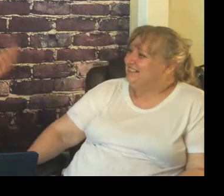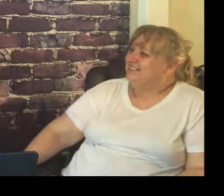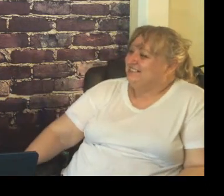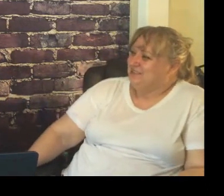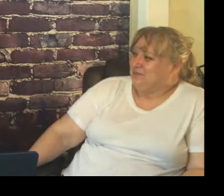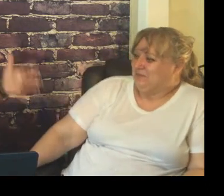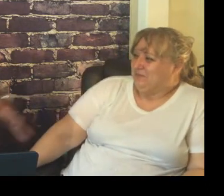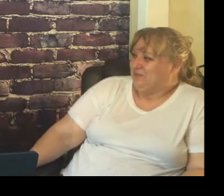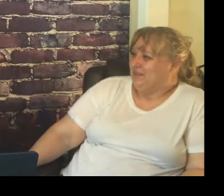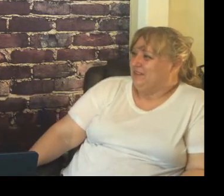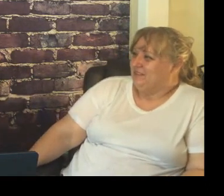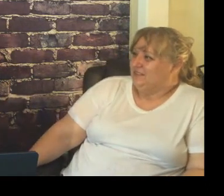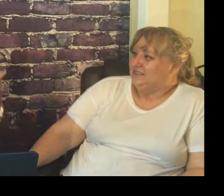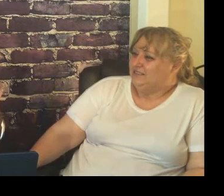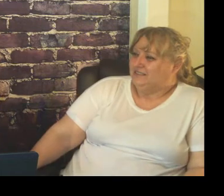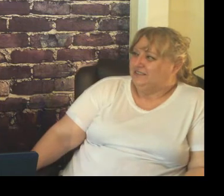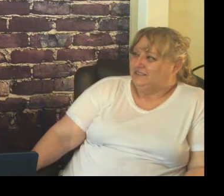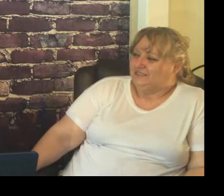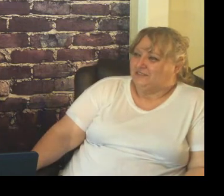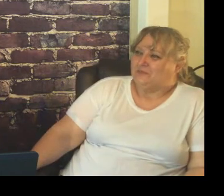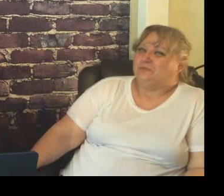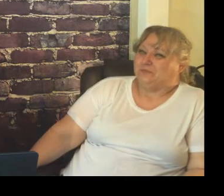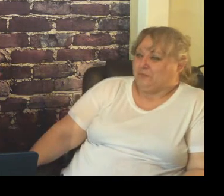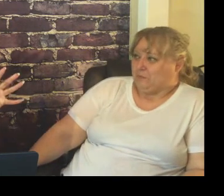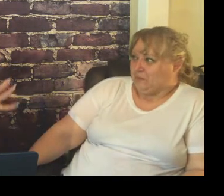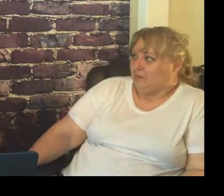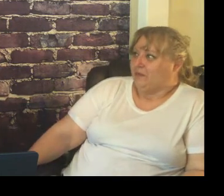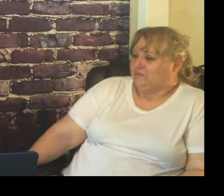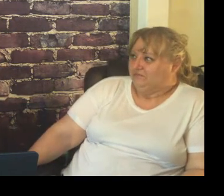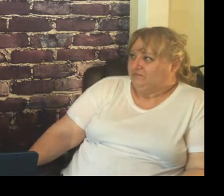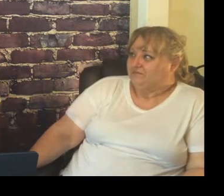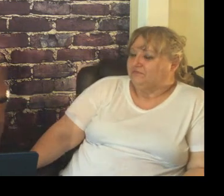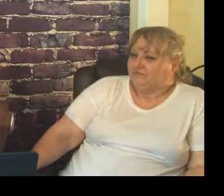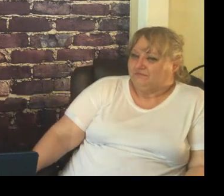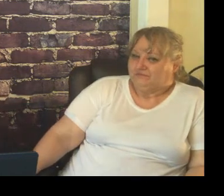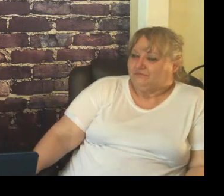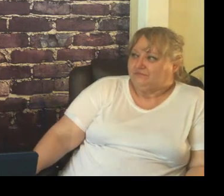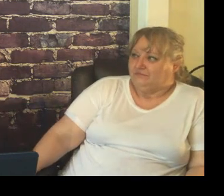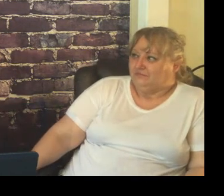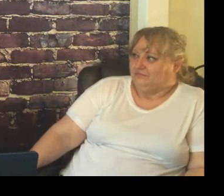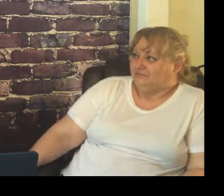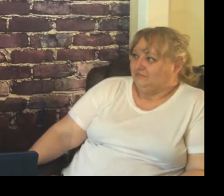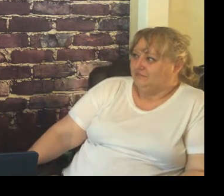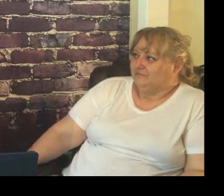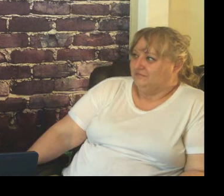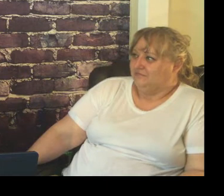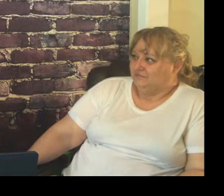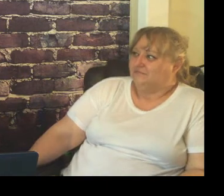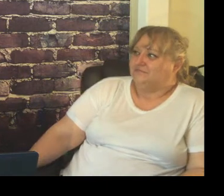it you know it made us have conversation we started out today you know everybody came in oh your team lost blah blah my team